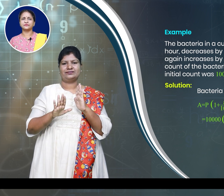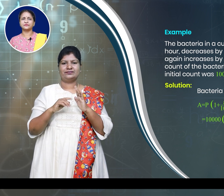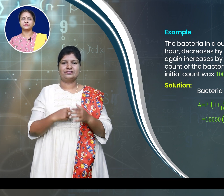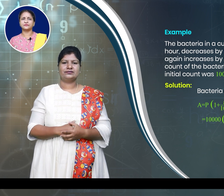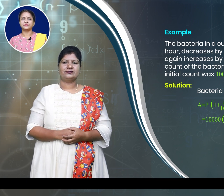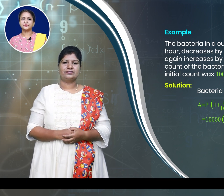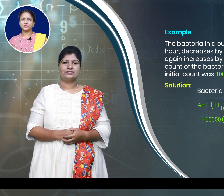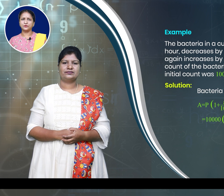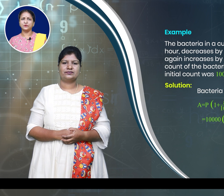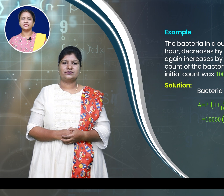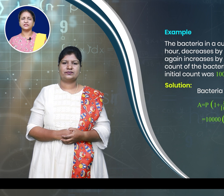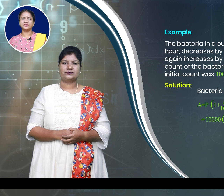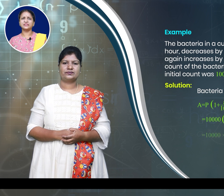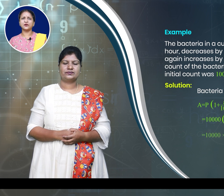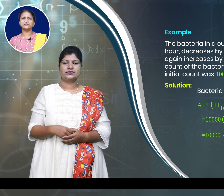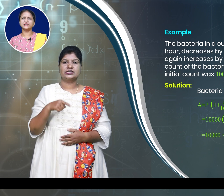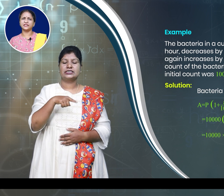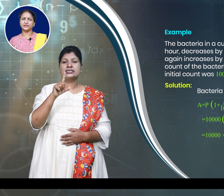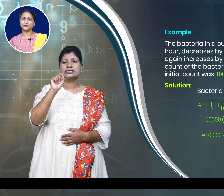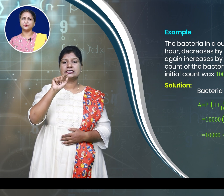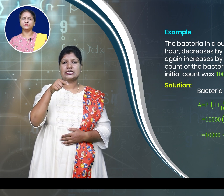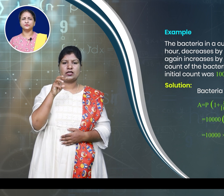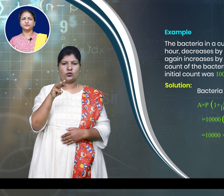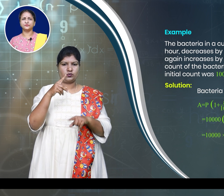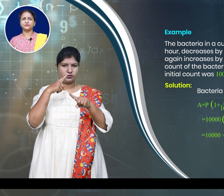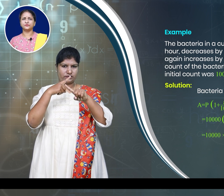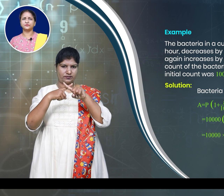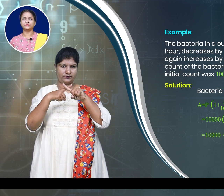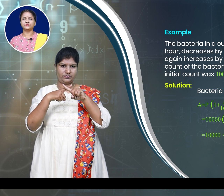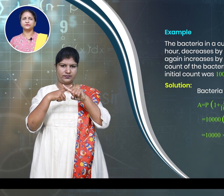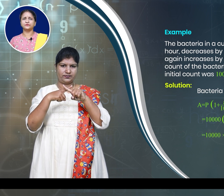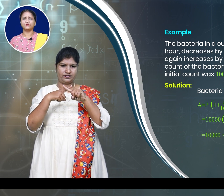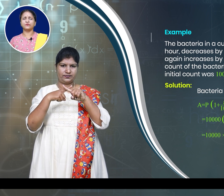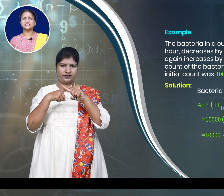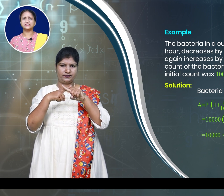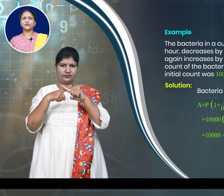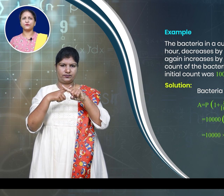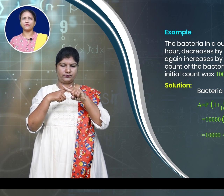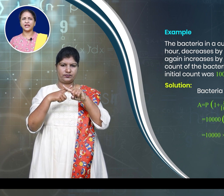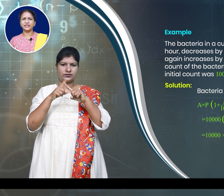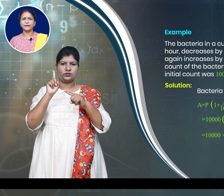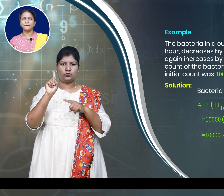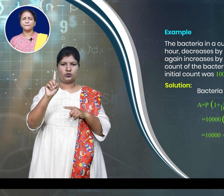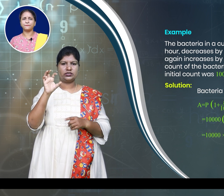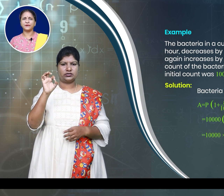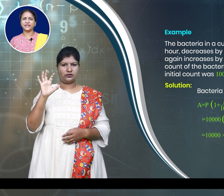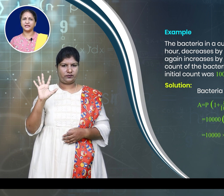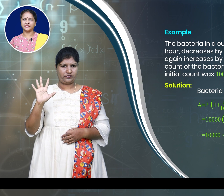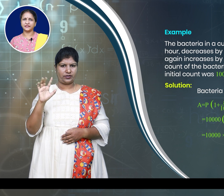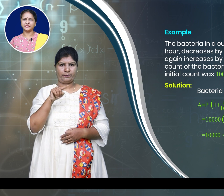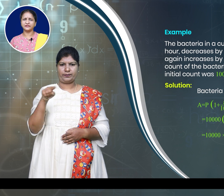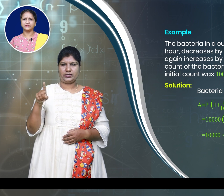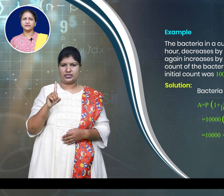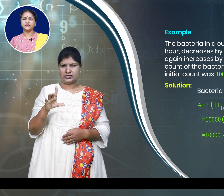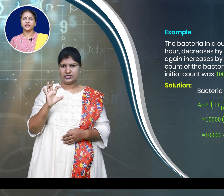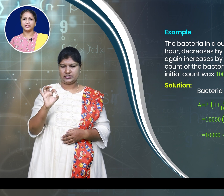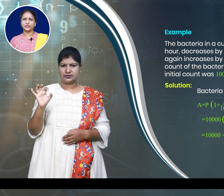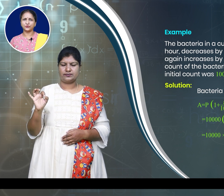So,,000 into 1 plus 10,000 into 100 into